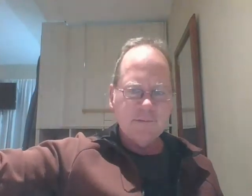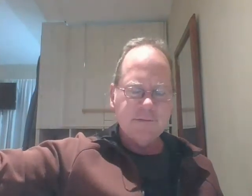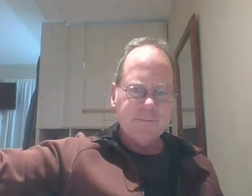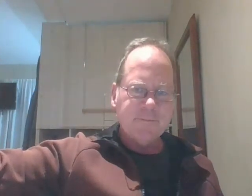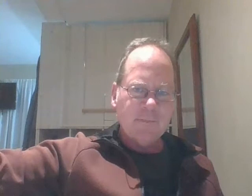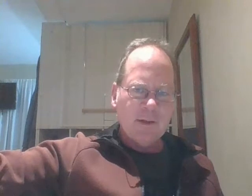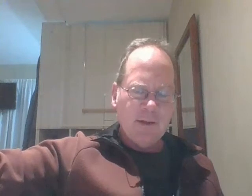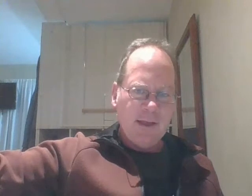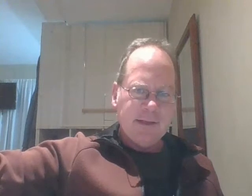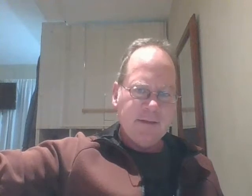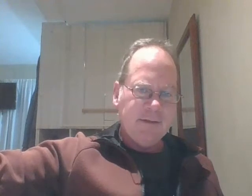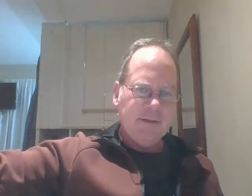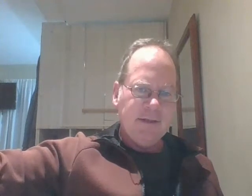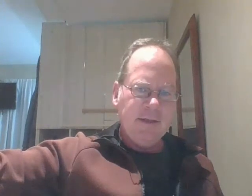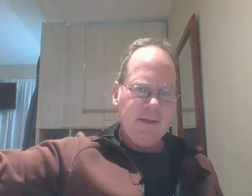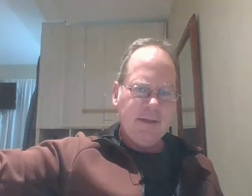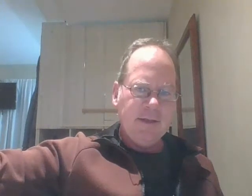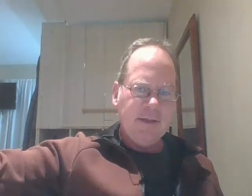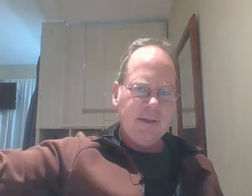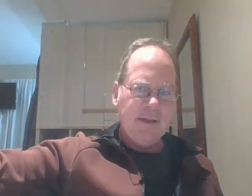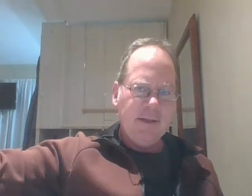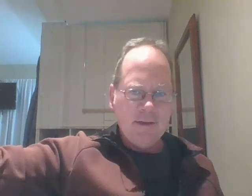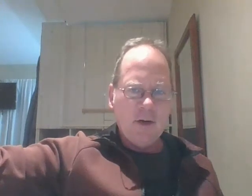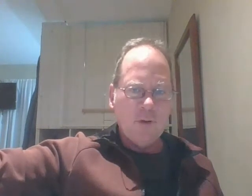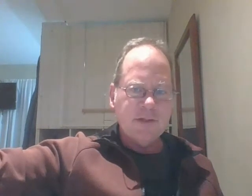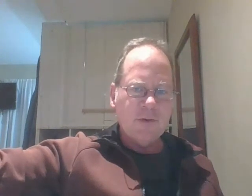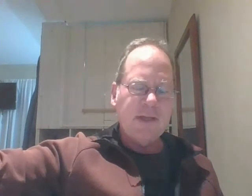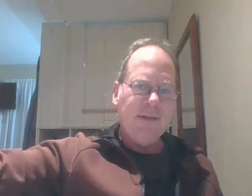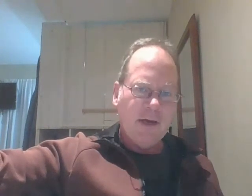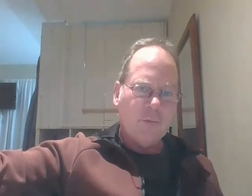like in in the arab world i'll just put that in the arab world